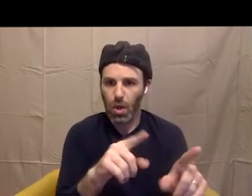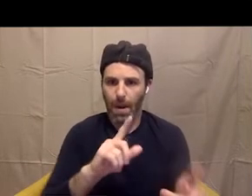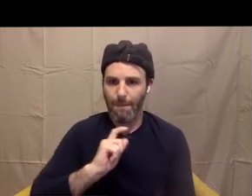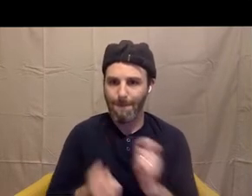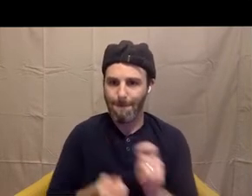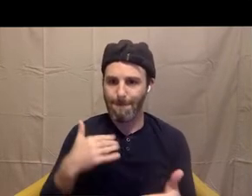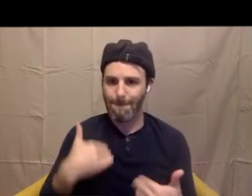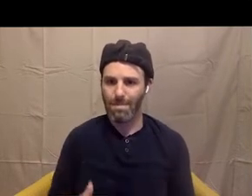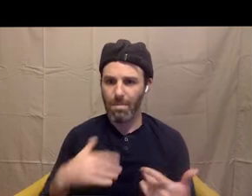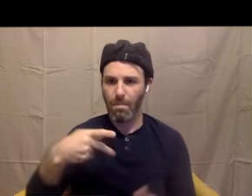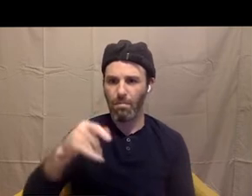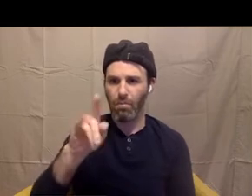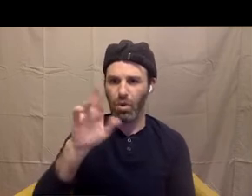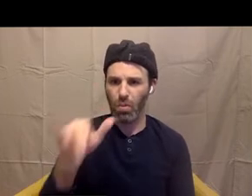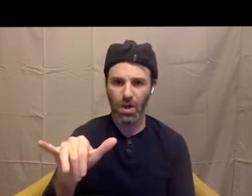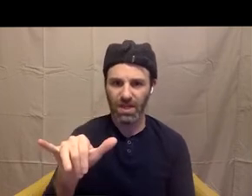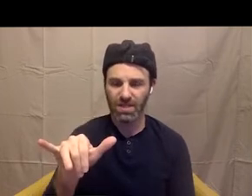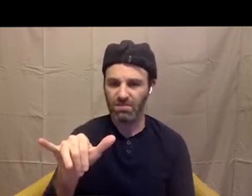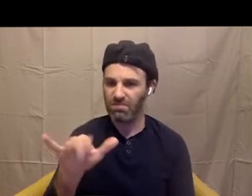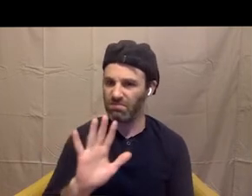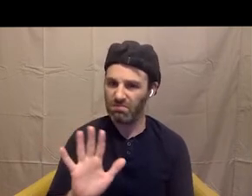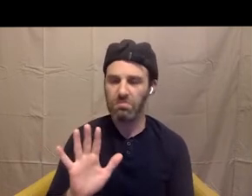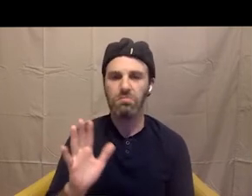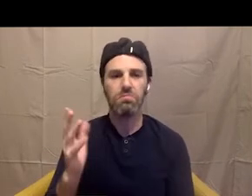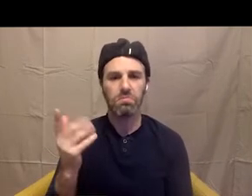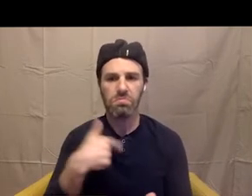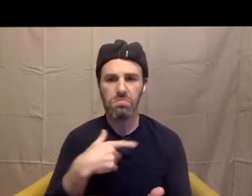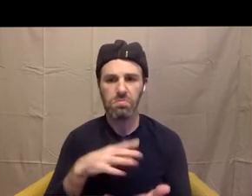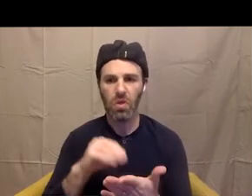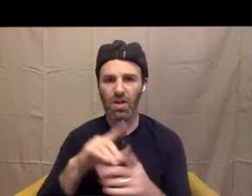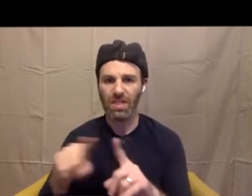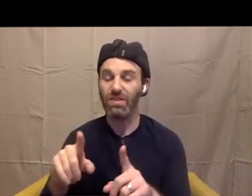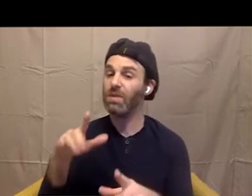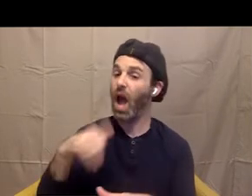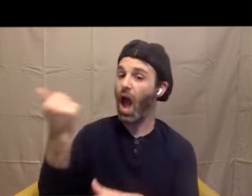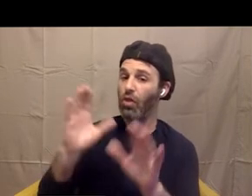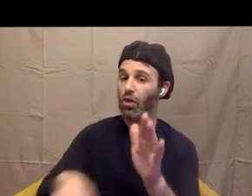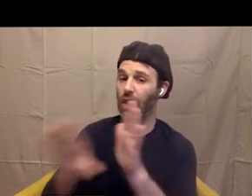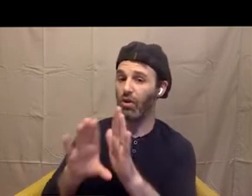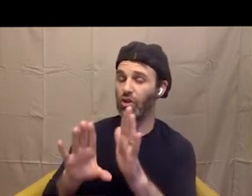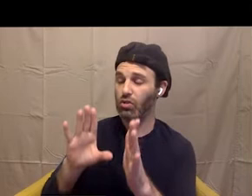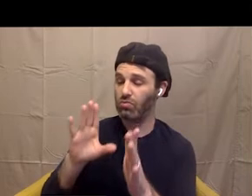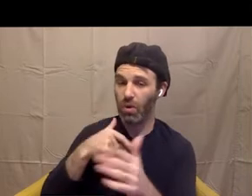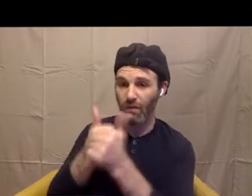And so now we're going to follow a different character sort of through this experience of four different panels. You already know a lot about who you are.